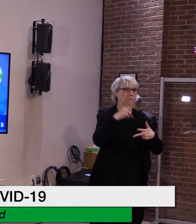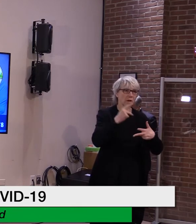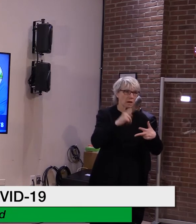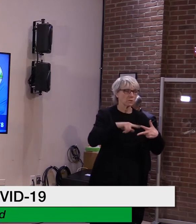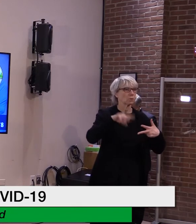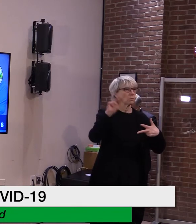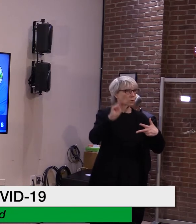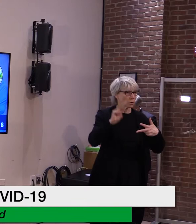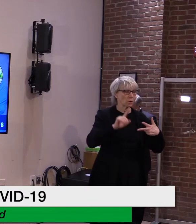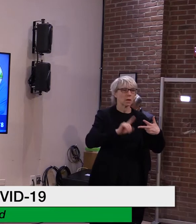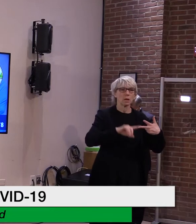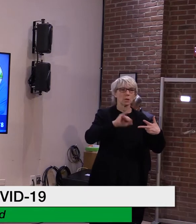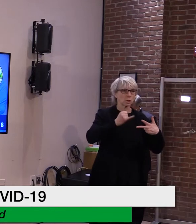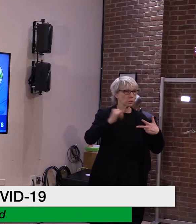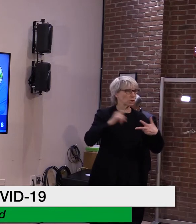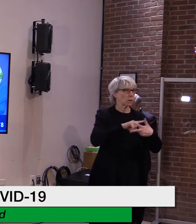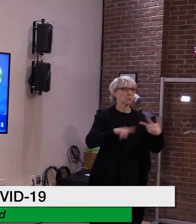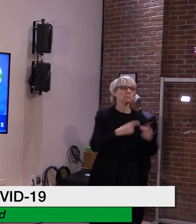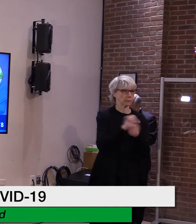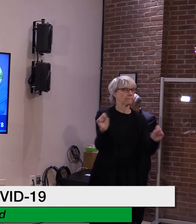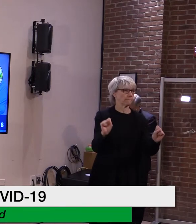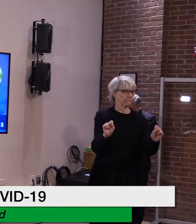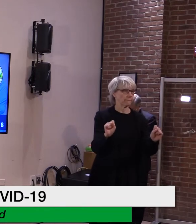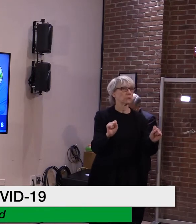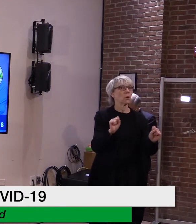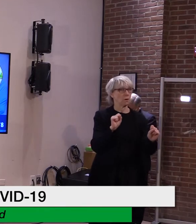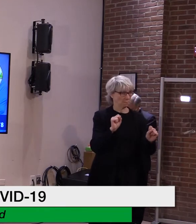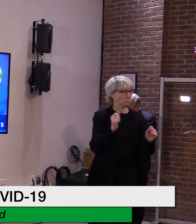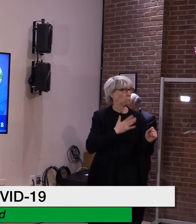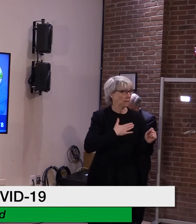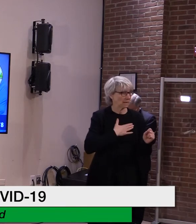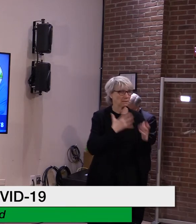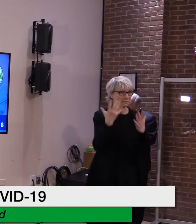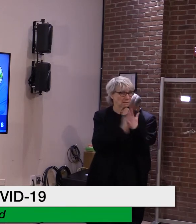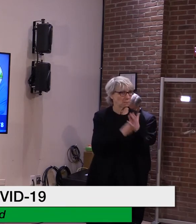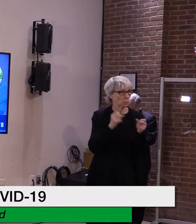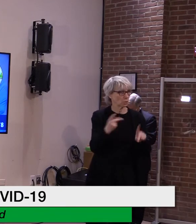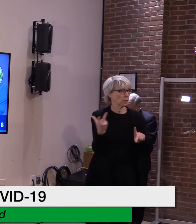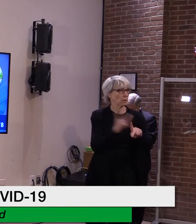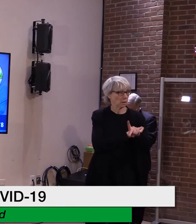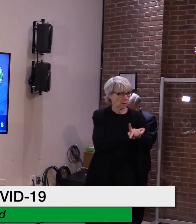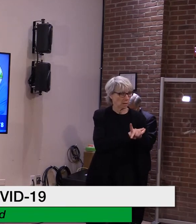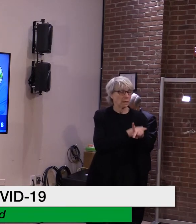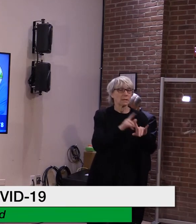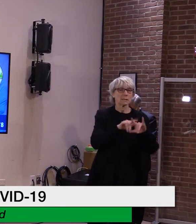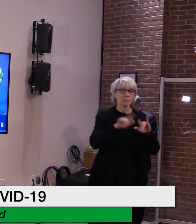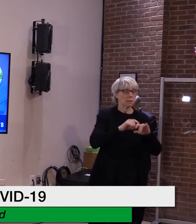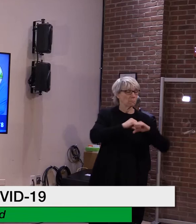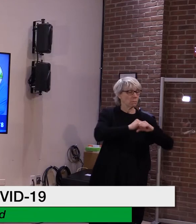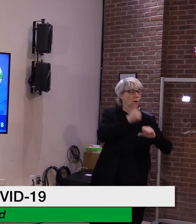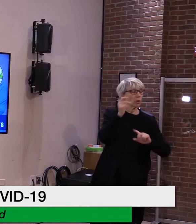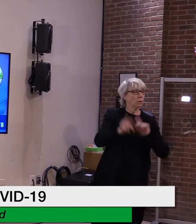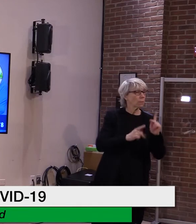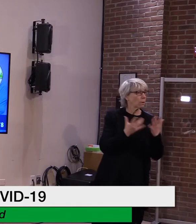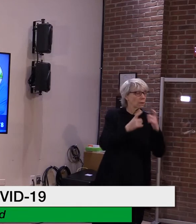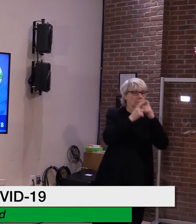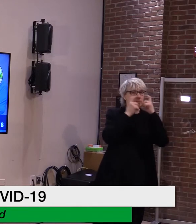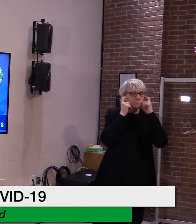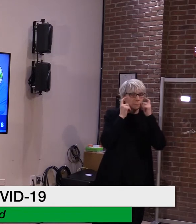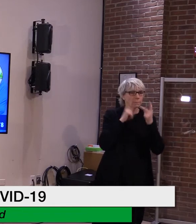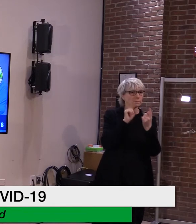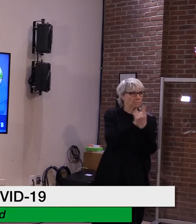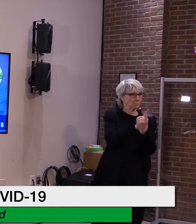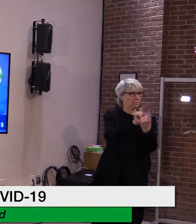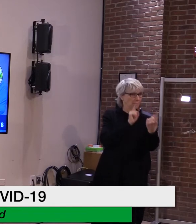So get vaccinated when you're eligible, and in the meantime, help protect your fellow Vermonters by wearing your mask, keeping your